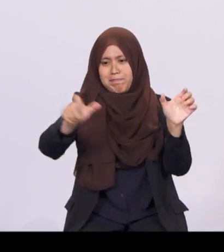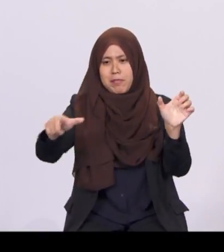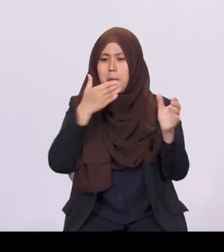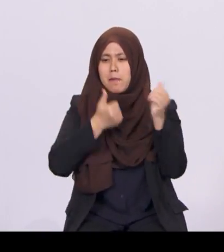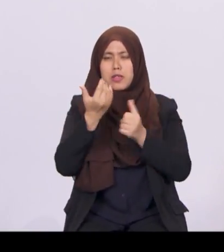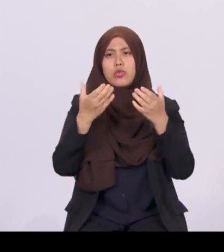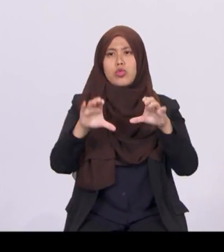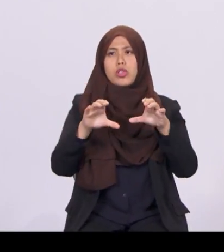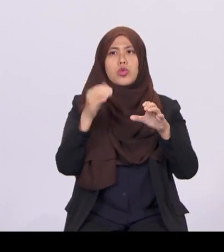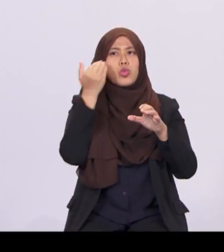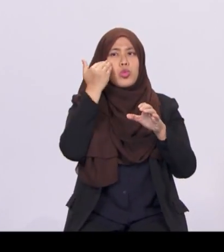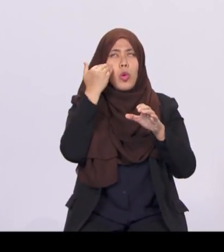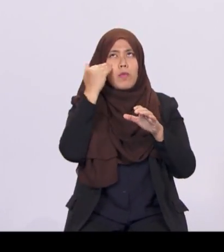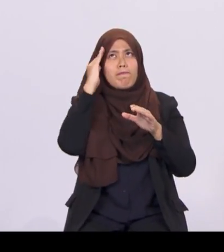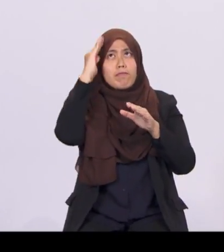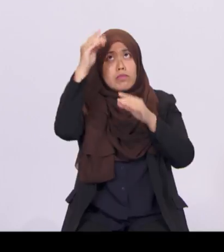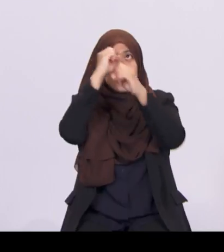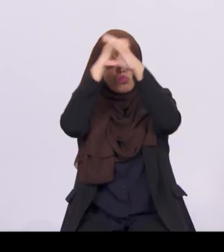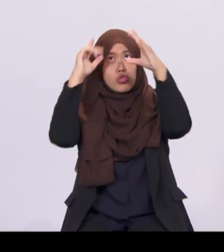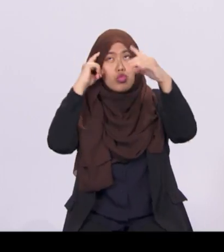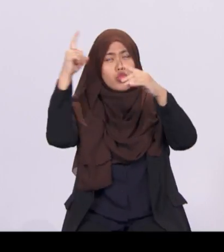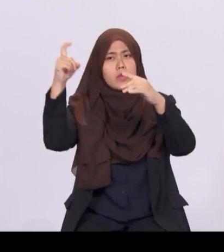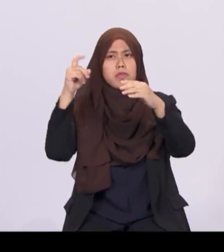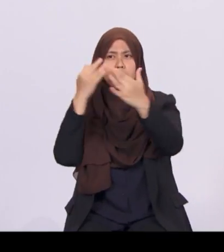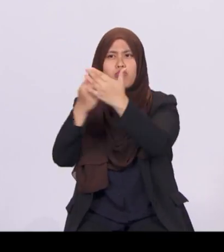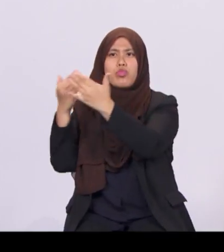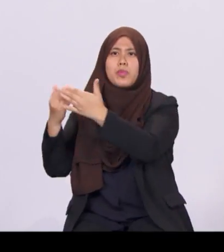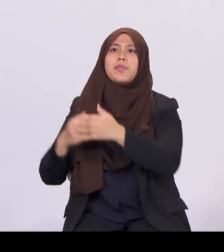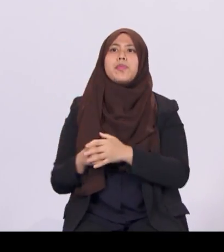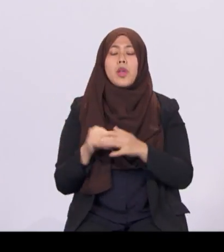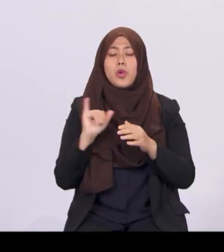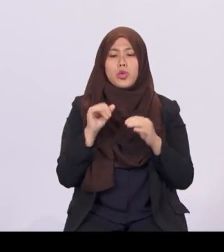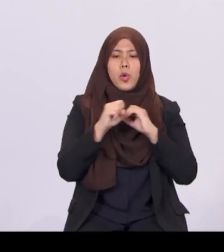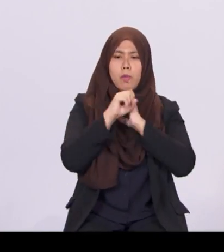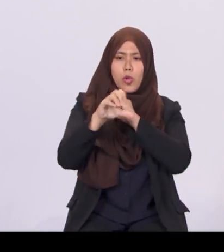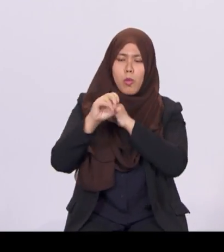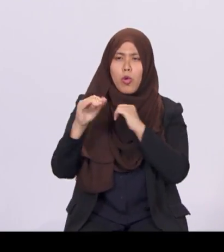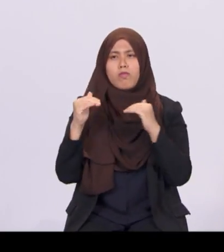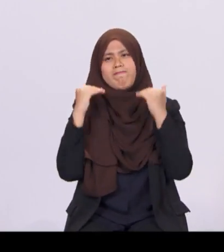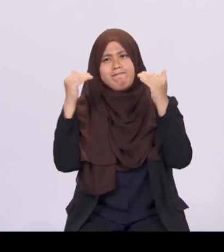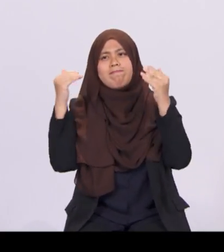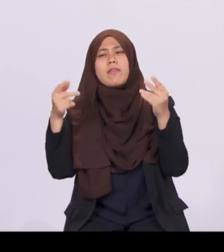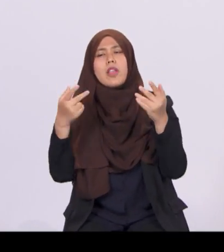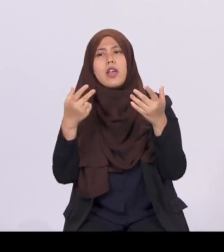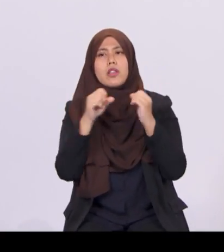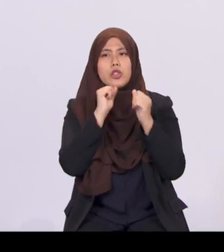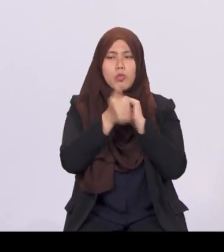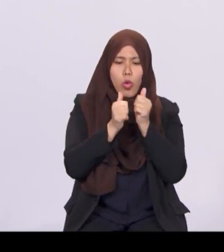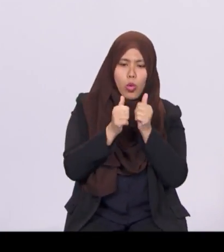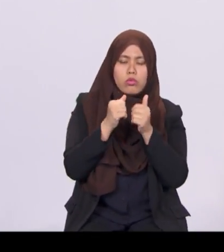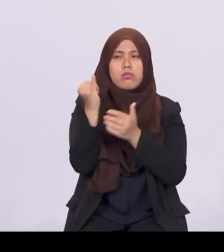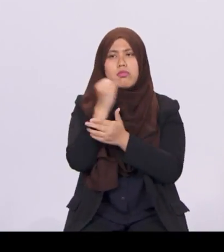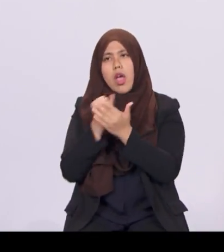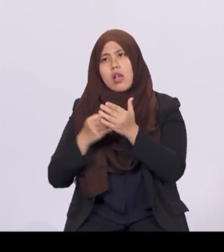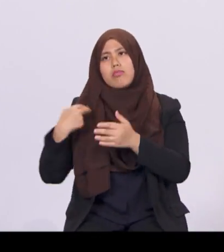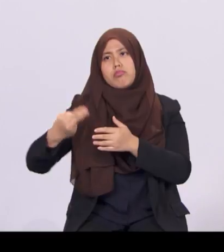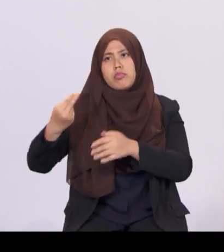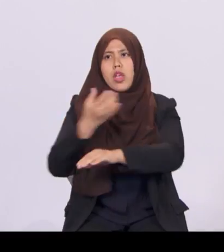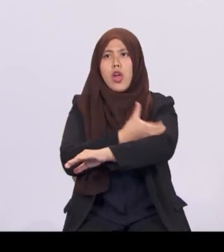We also promote sports, arts and heritage, and volunteerism and philanthropy to build common interests and shared